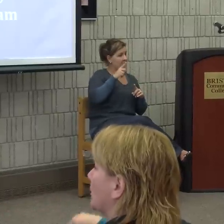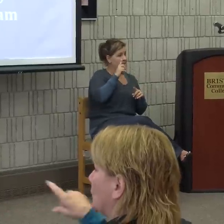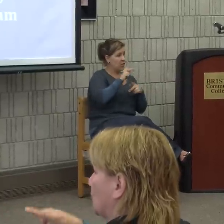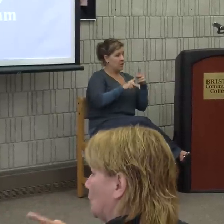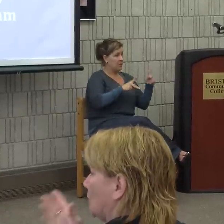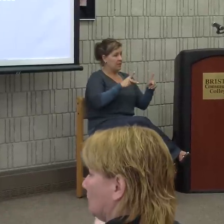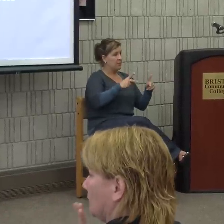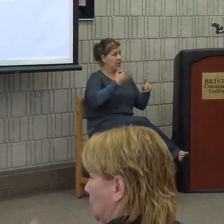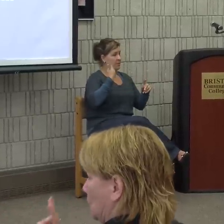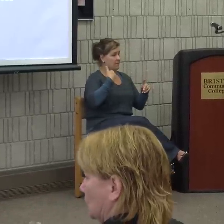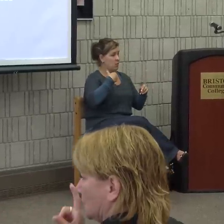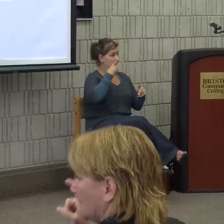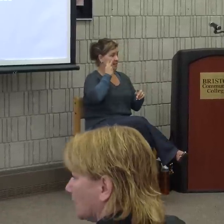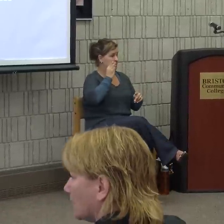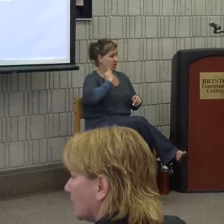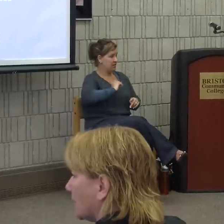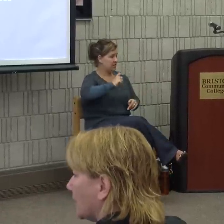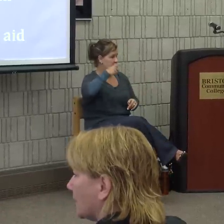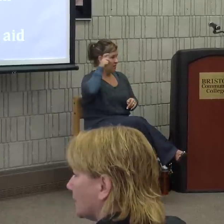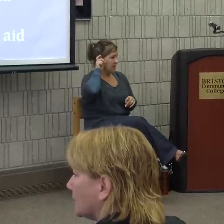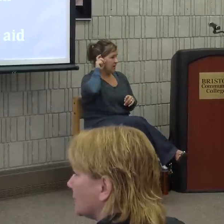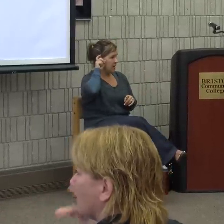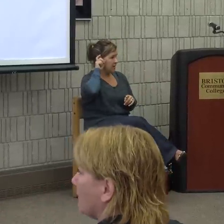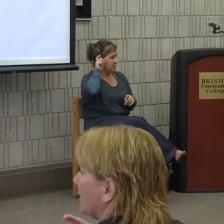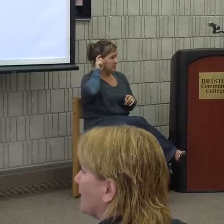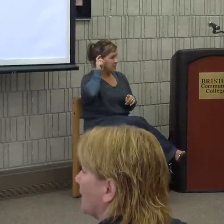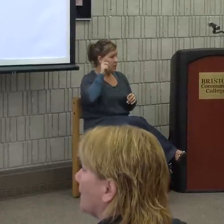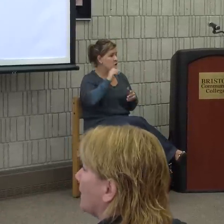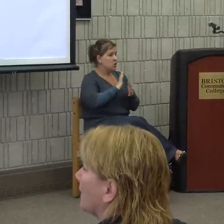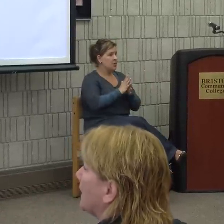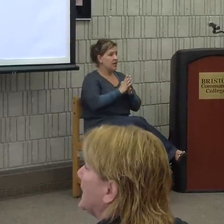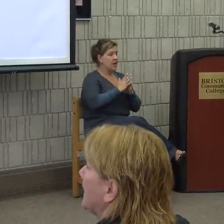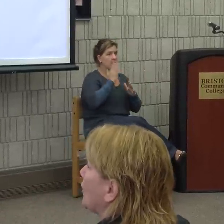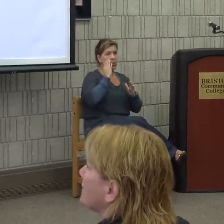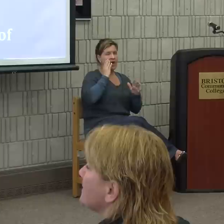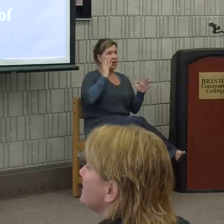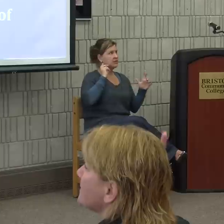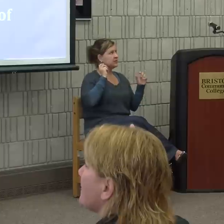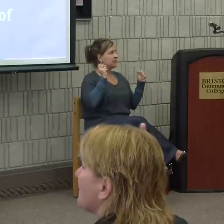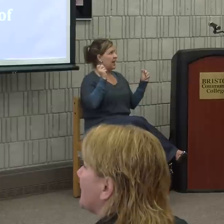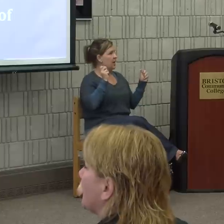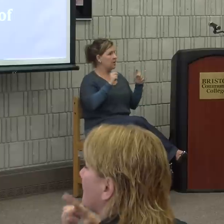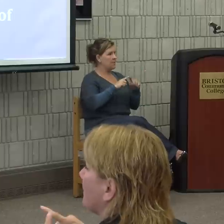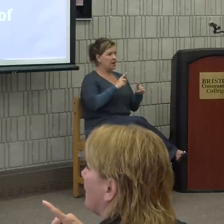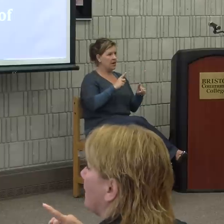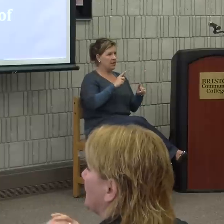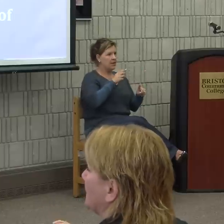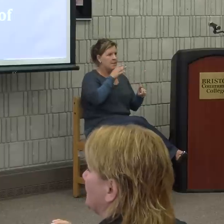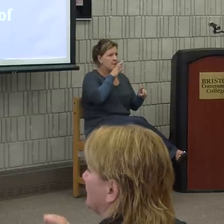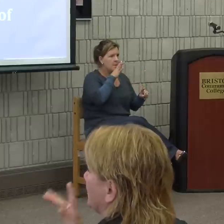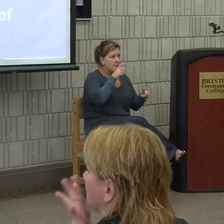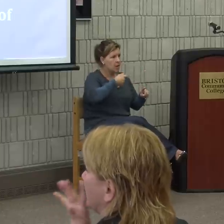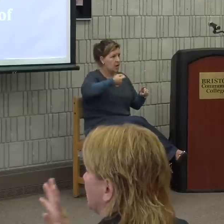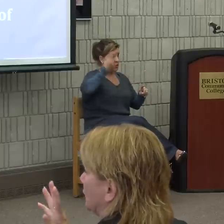used hearing aids, they made you aware of sound, but it didn't make speech understandable.